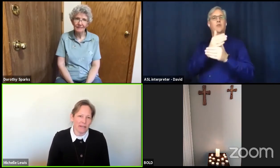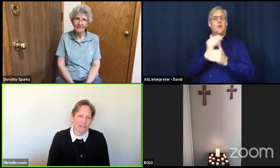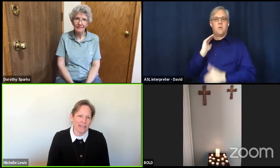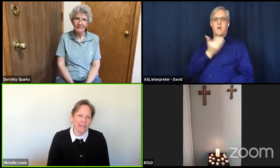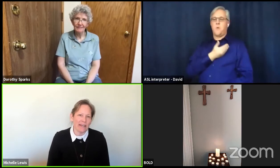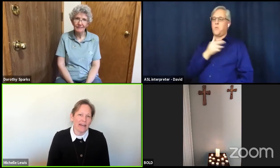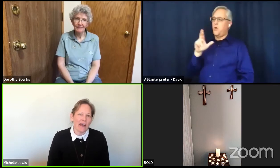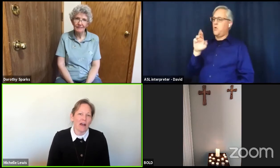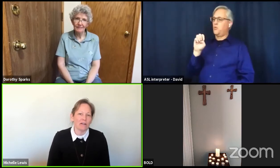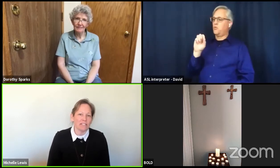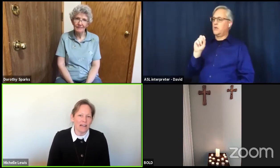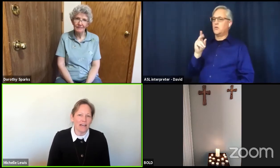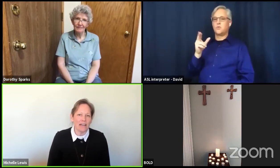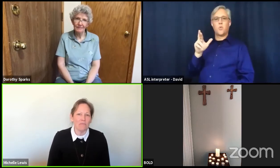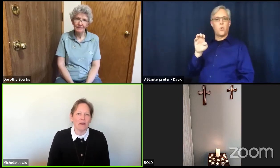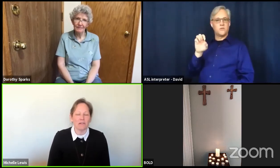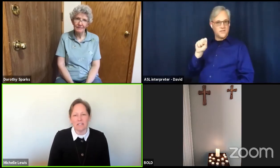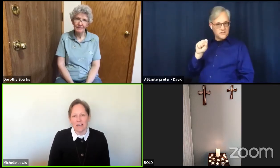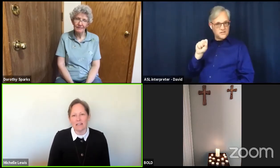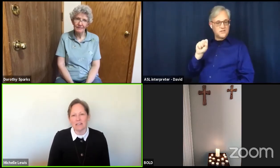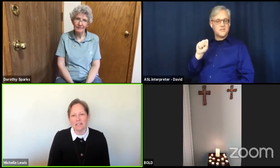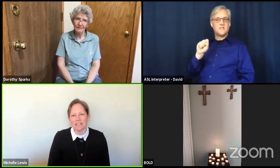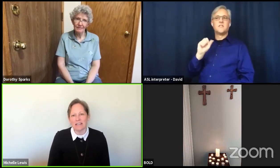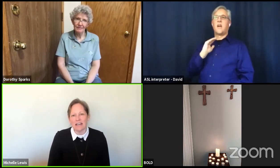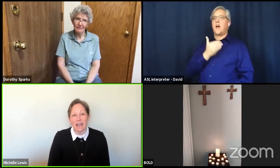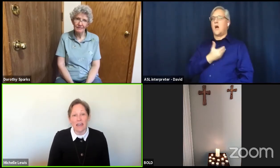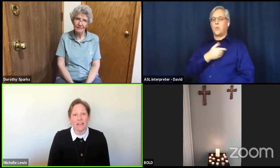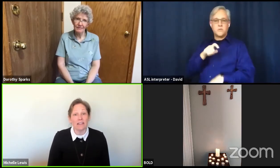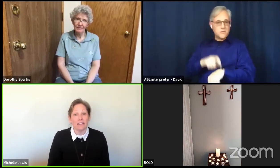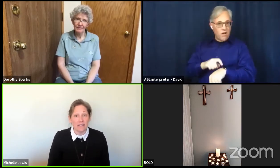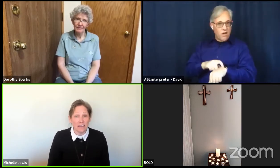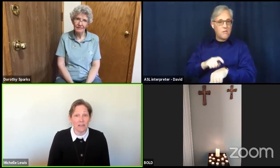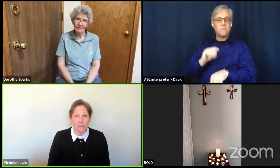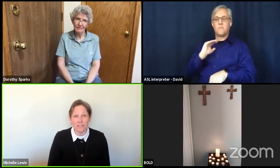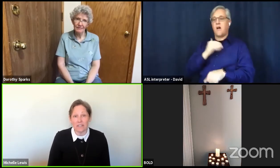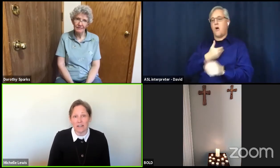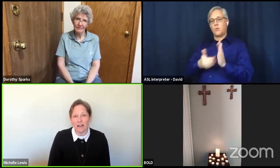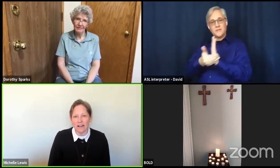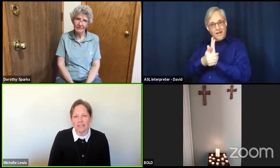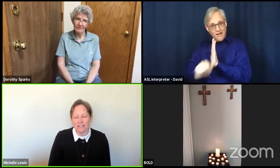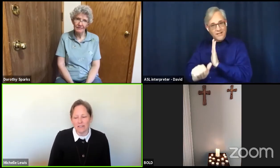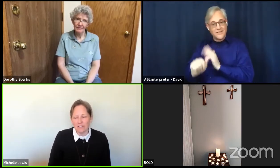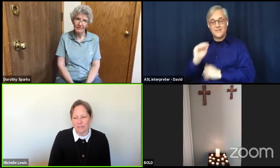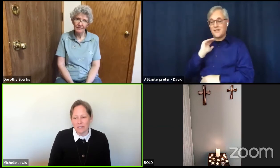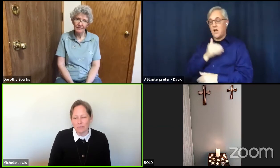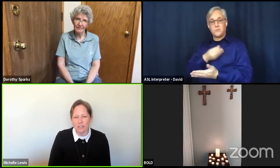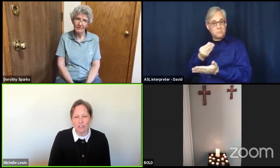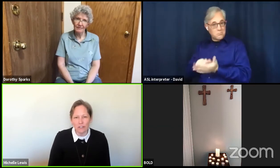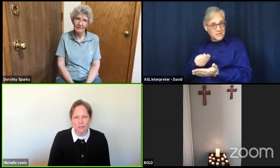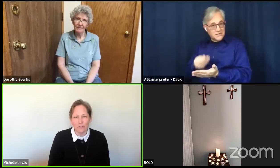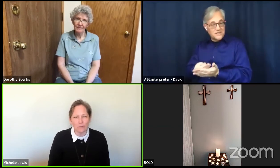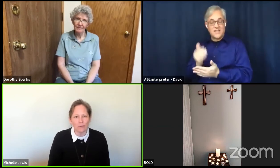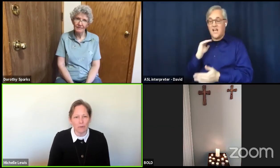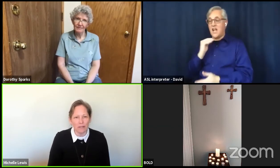our time our talents and the gifts that god has given to us we share those with one another